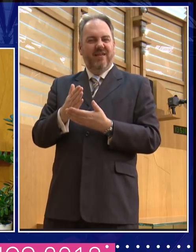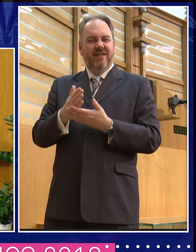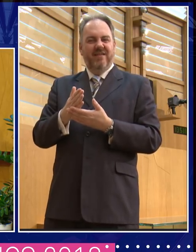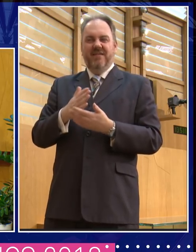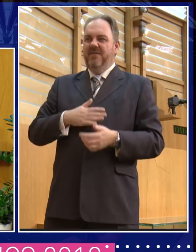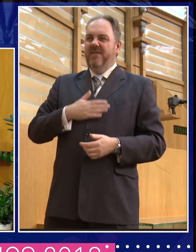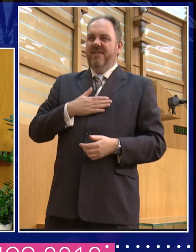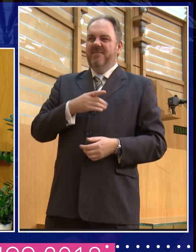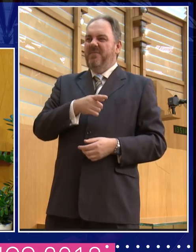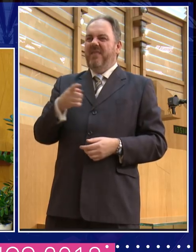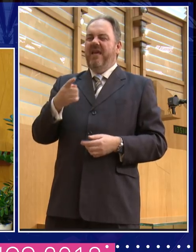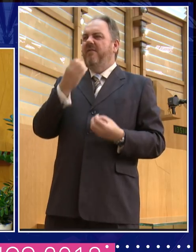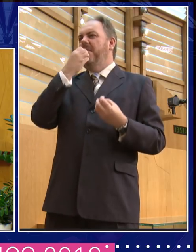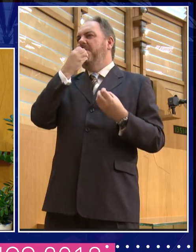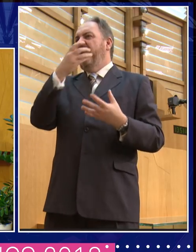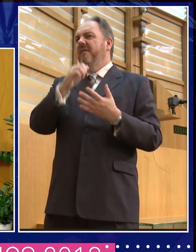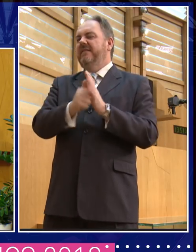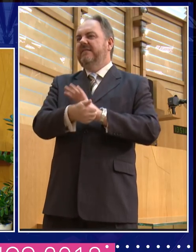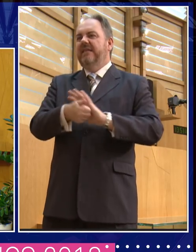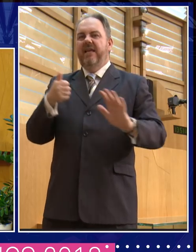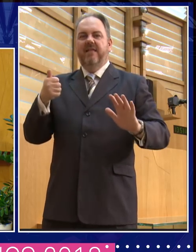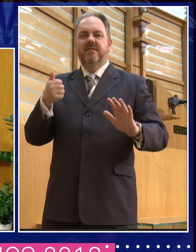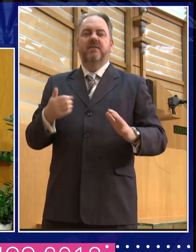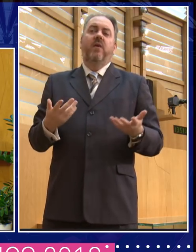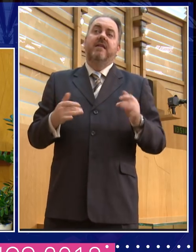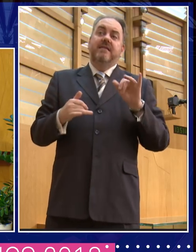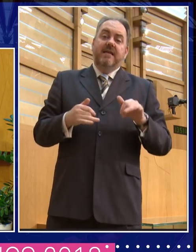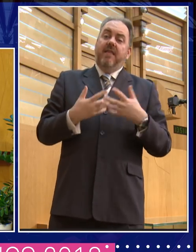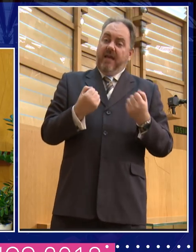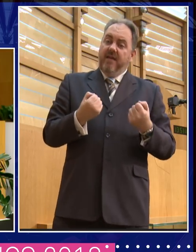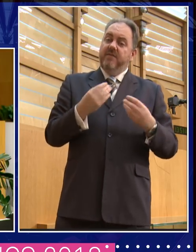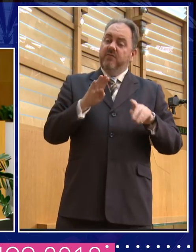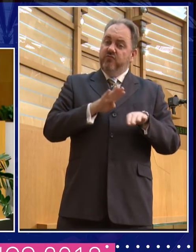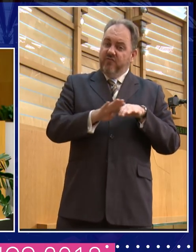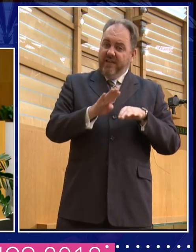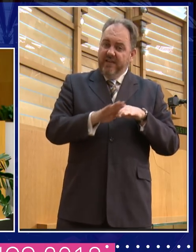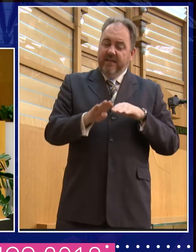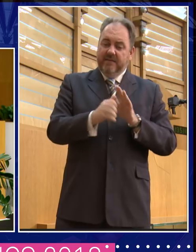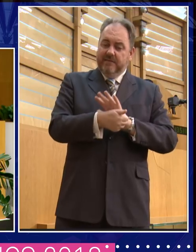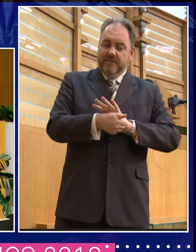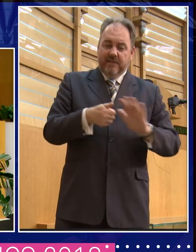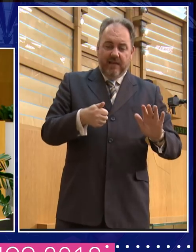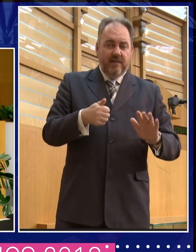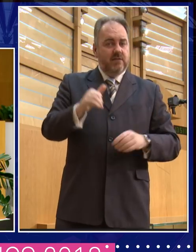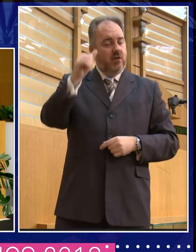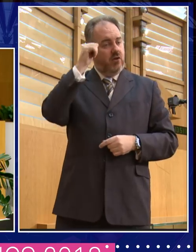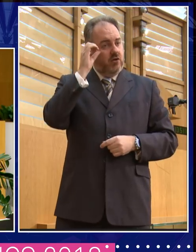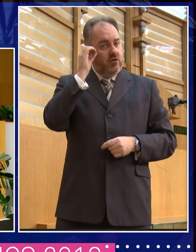people don't have. You know, there is some technical skill, I wouldn't deny that. But very often, you know,